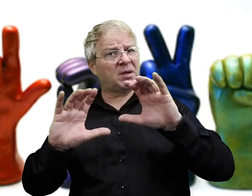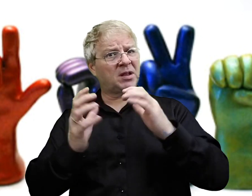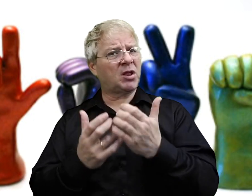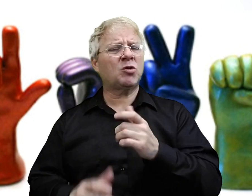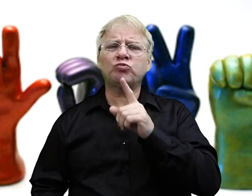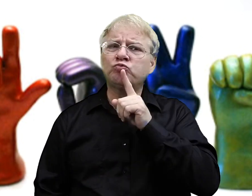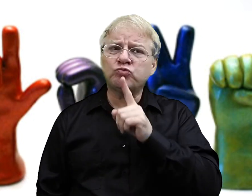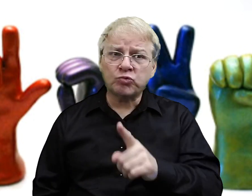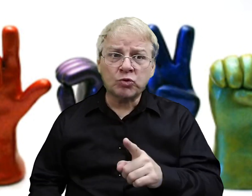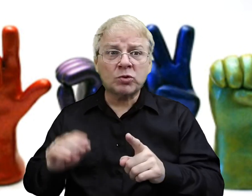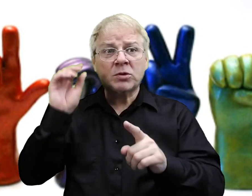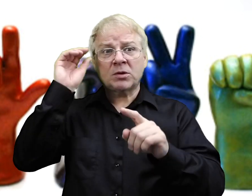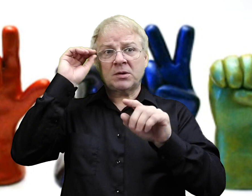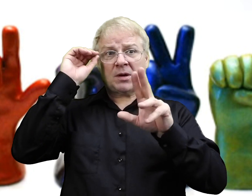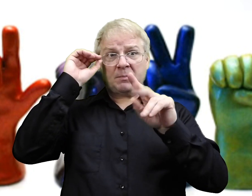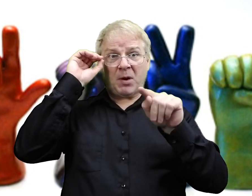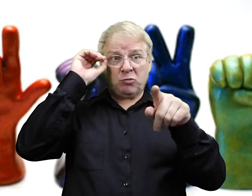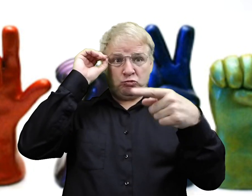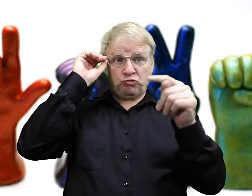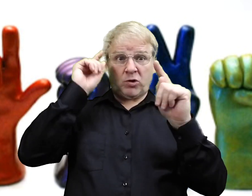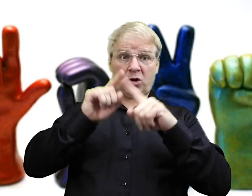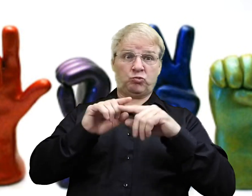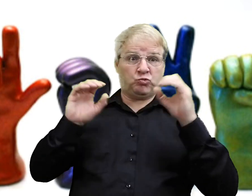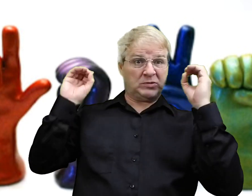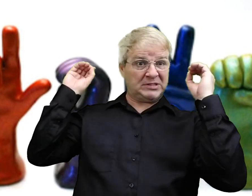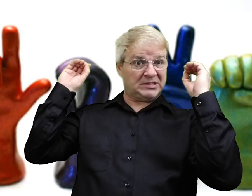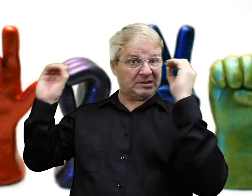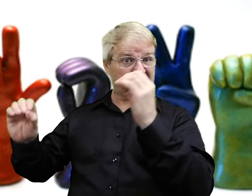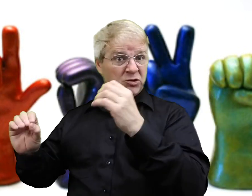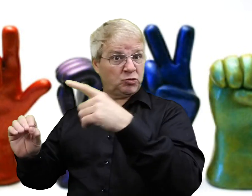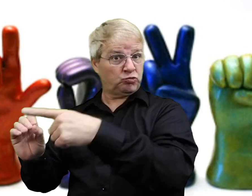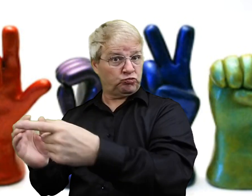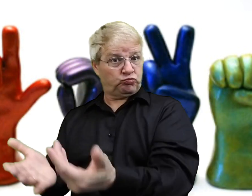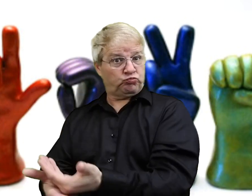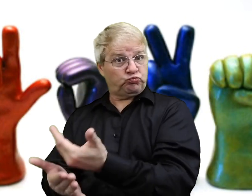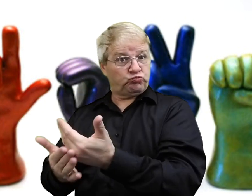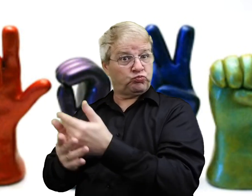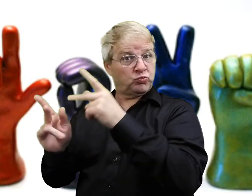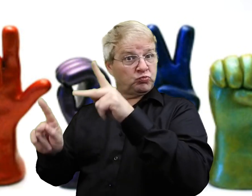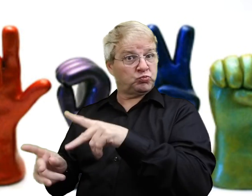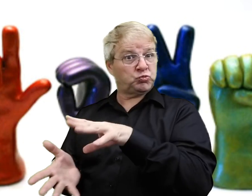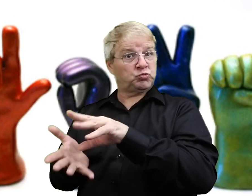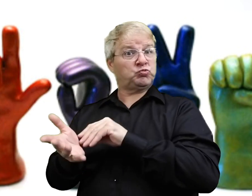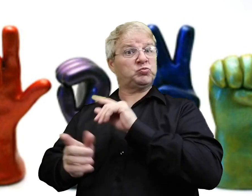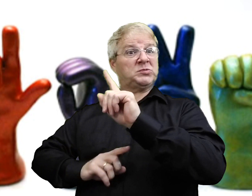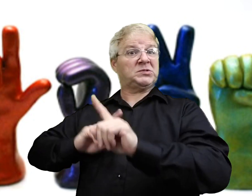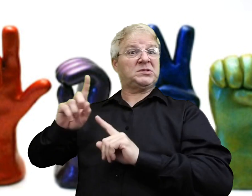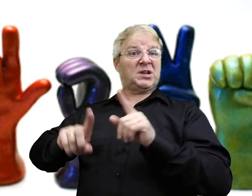Classmates, perhaps, in the same class. Sure, of course. But if you're trying to teach new people